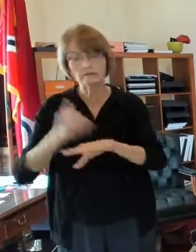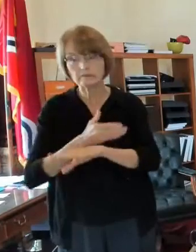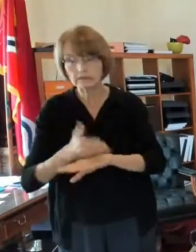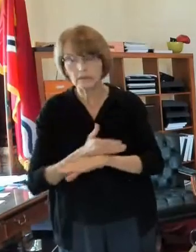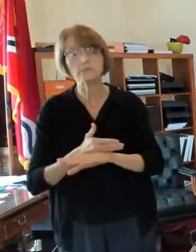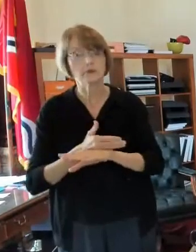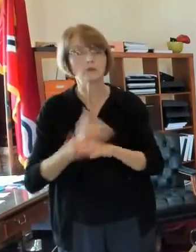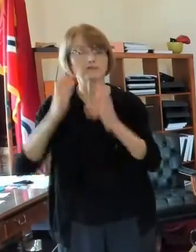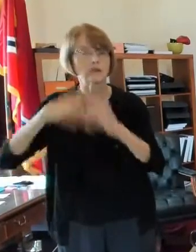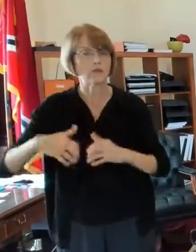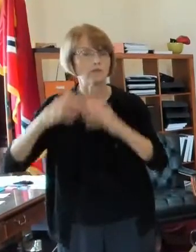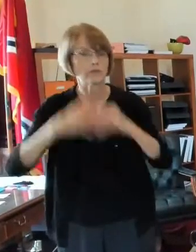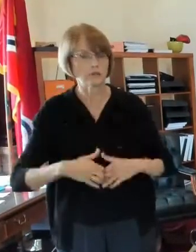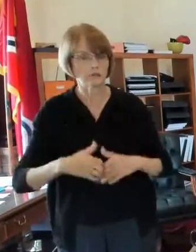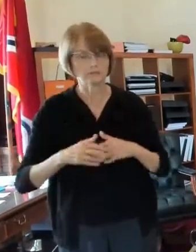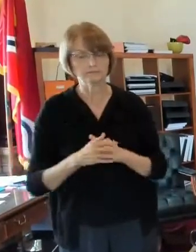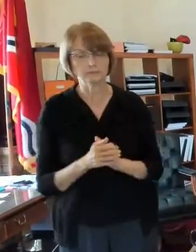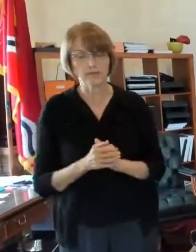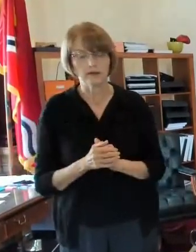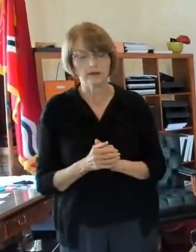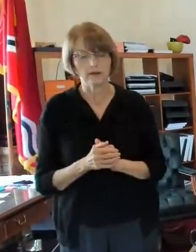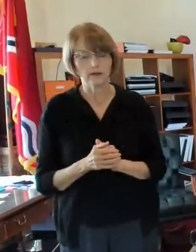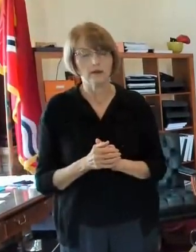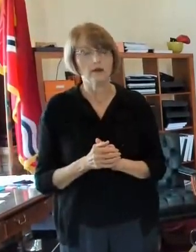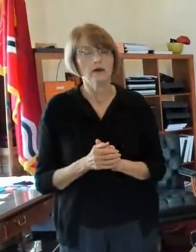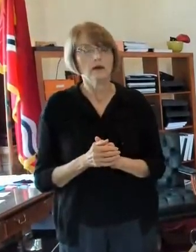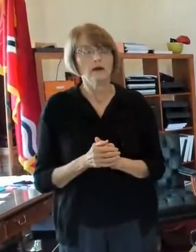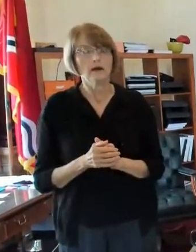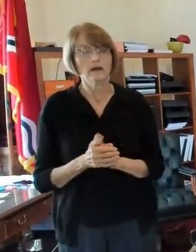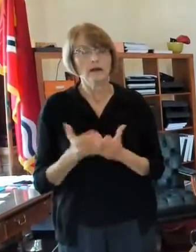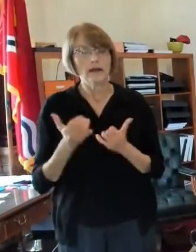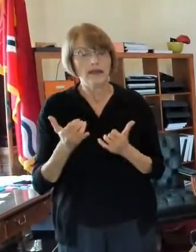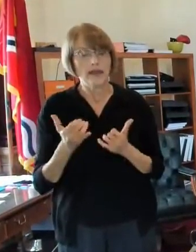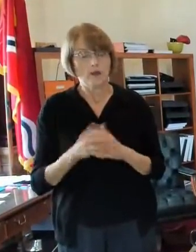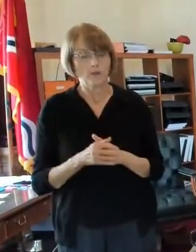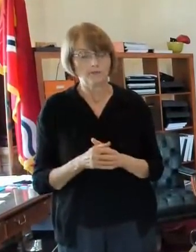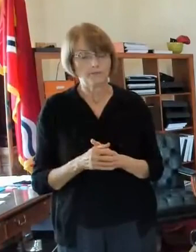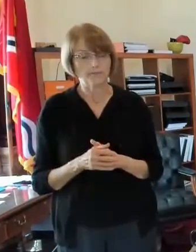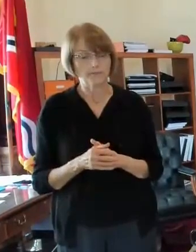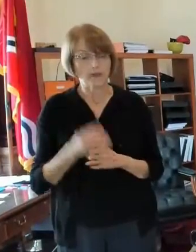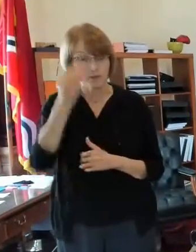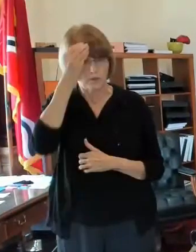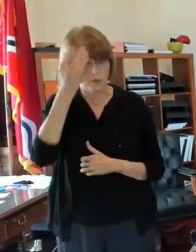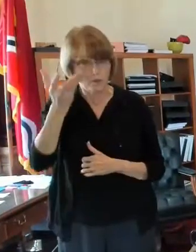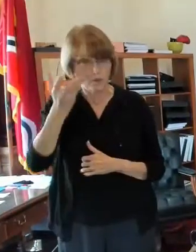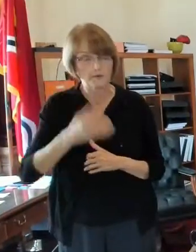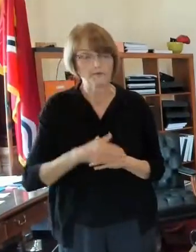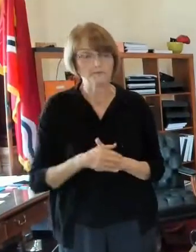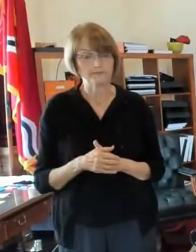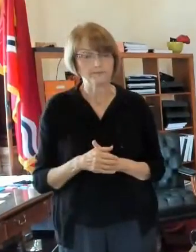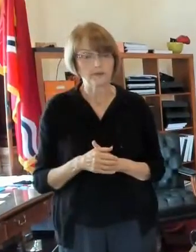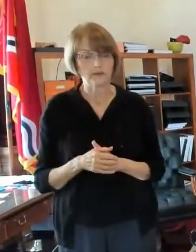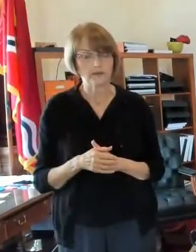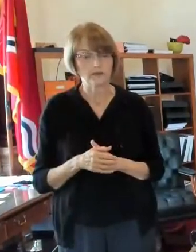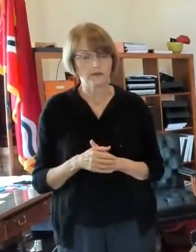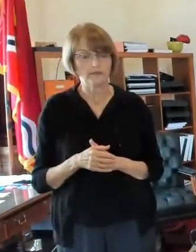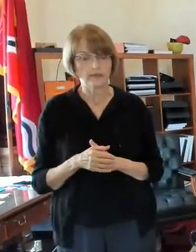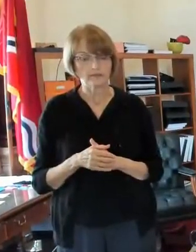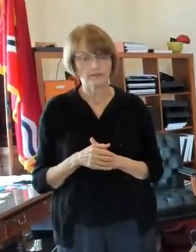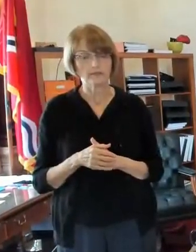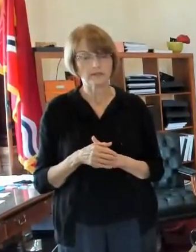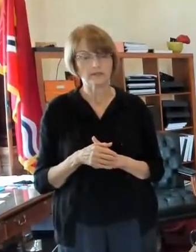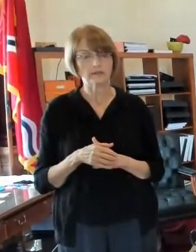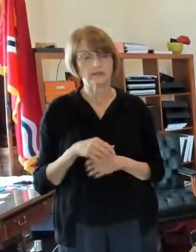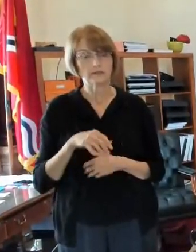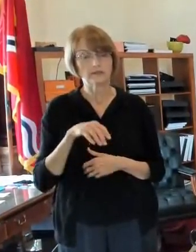to report that in um this is calendar year but in